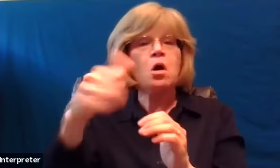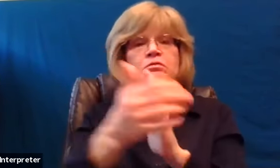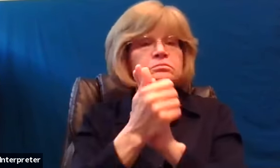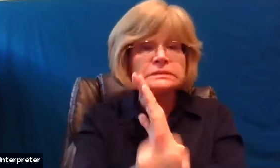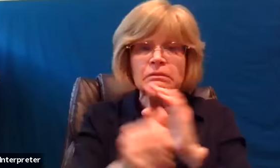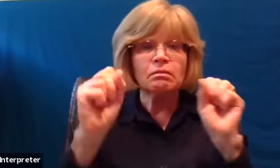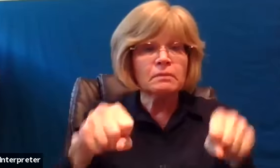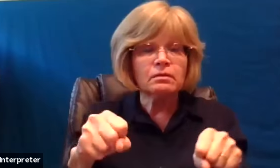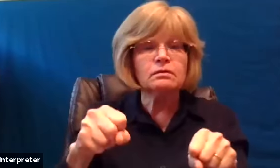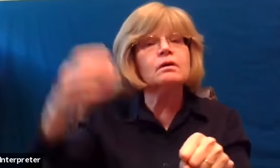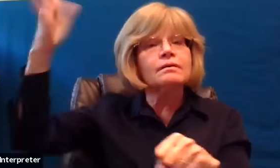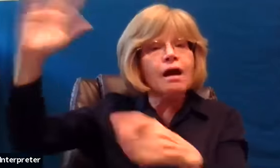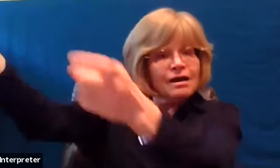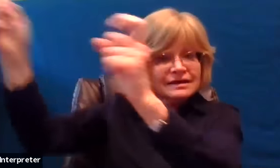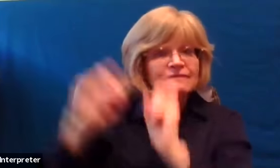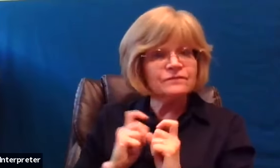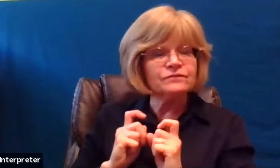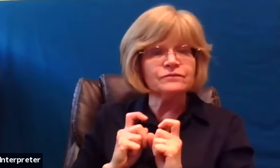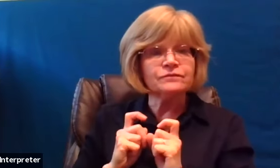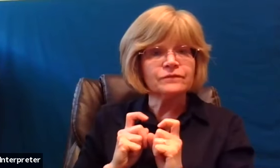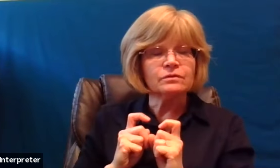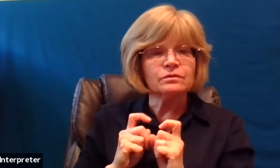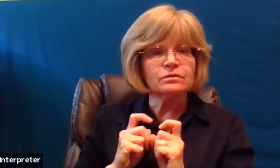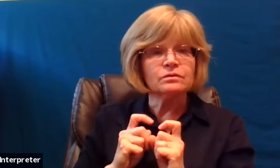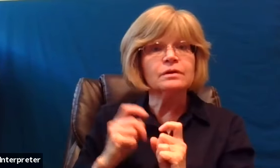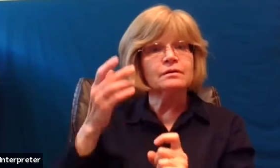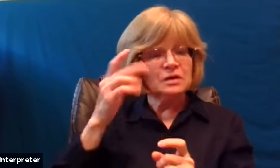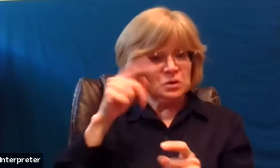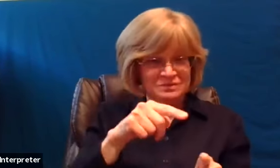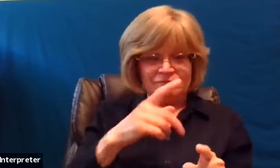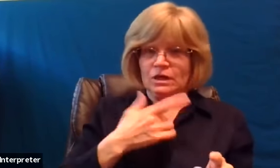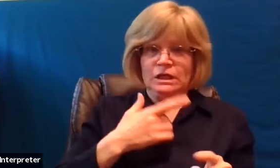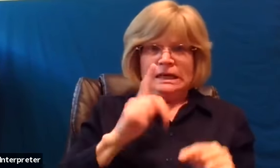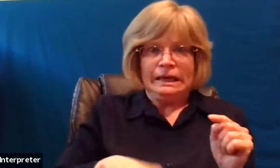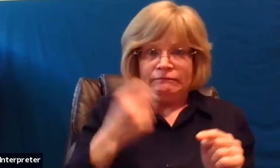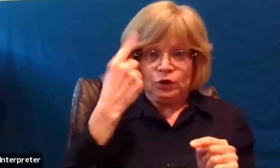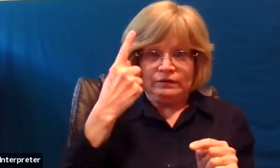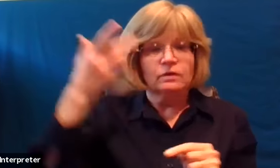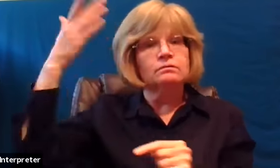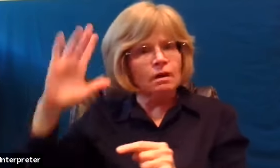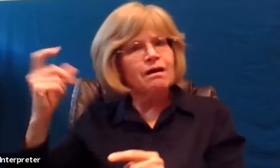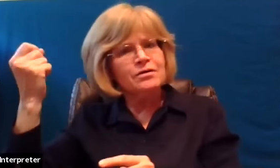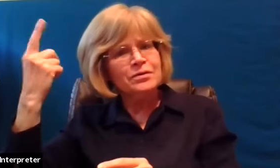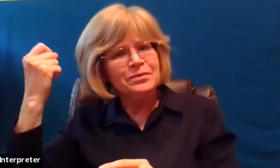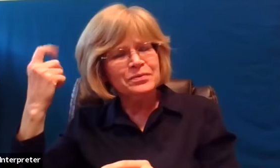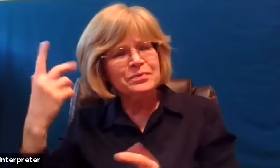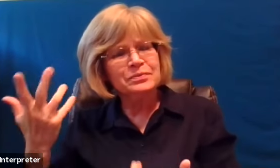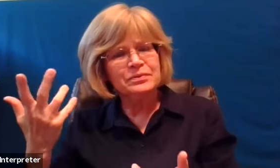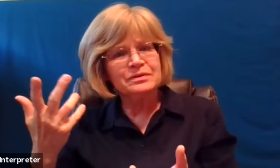you cannot forgive i understand more importantly god understands sometimes it takes time